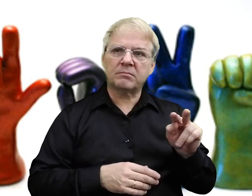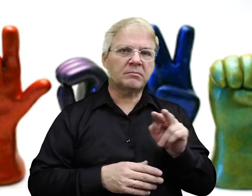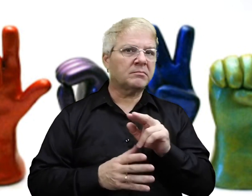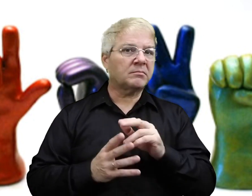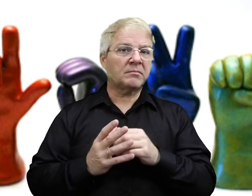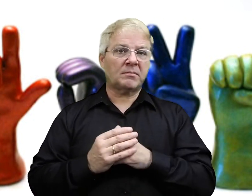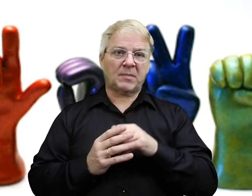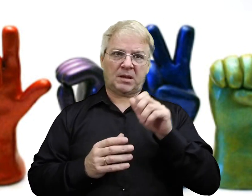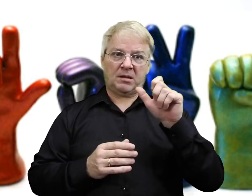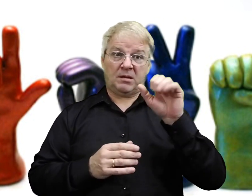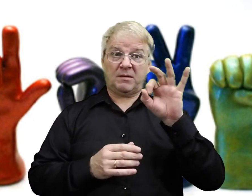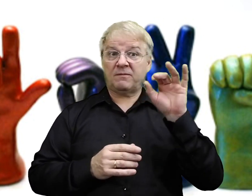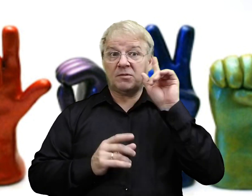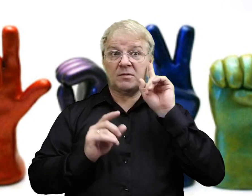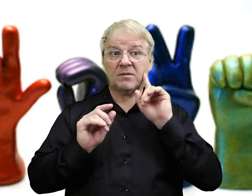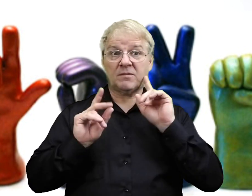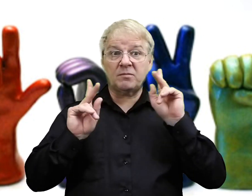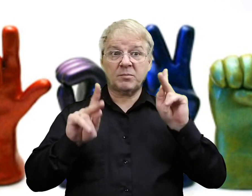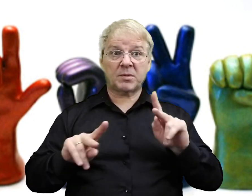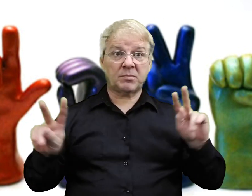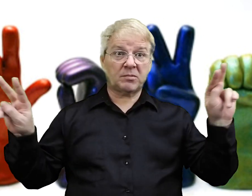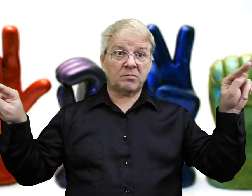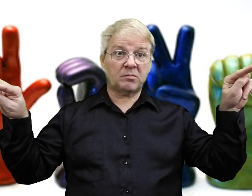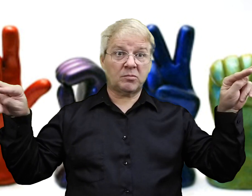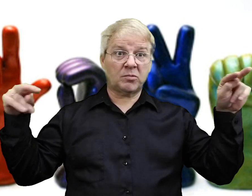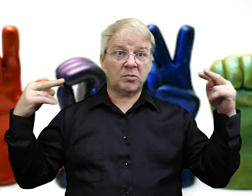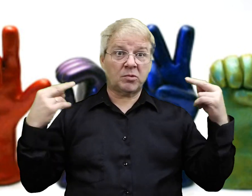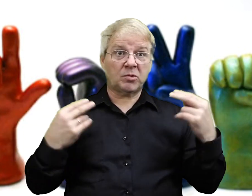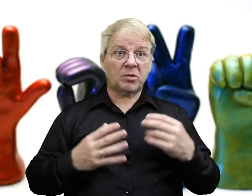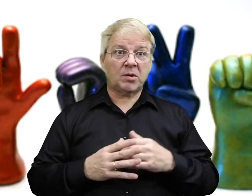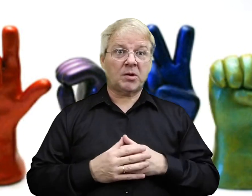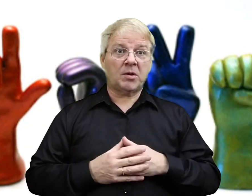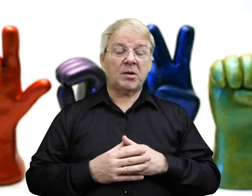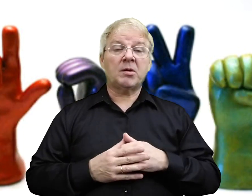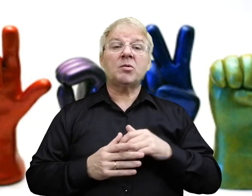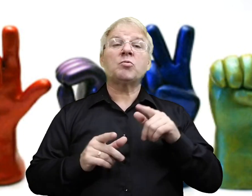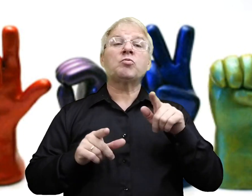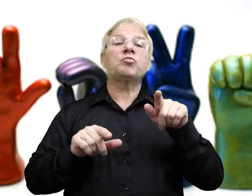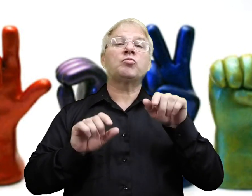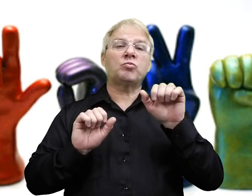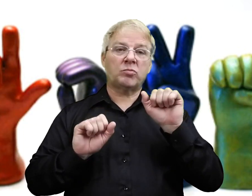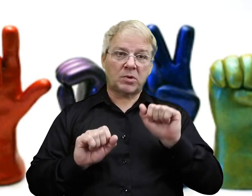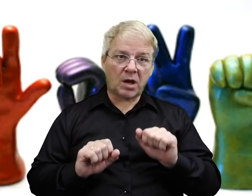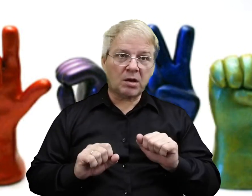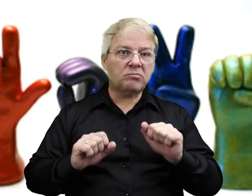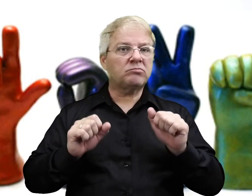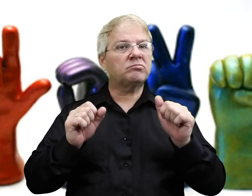So, you can glance over and take a look and if you happen to catch eye contact with the Deaf person or the